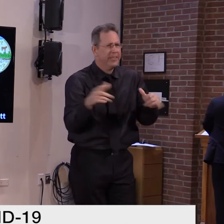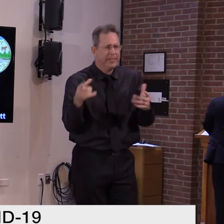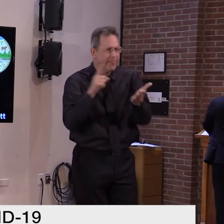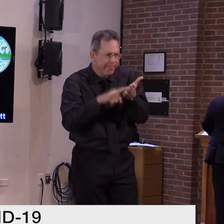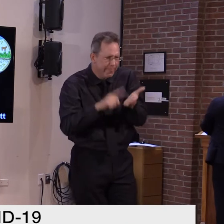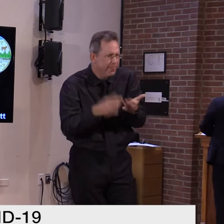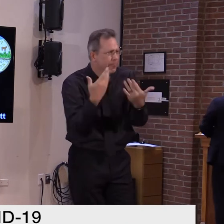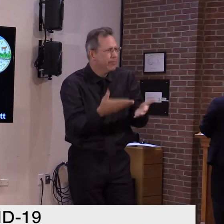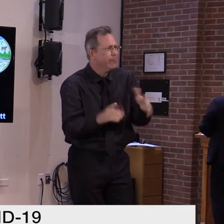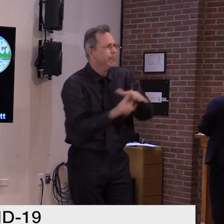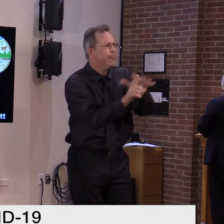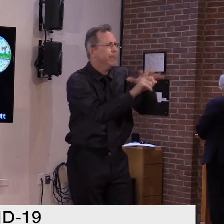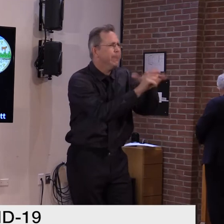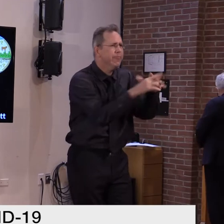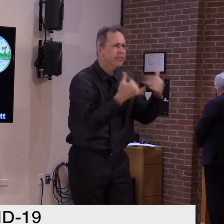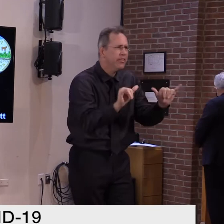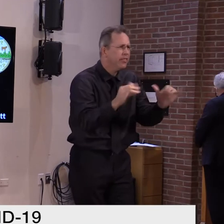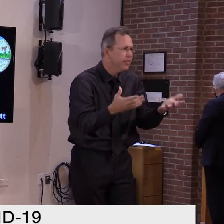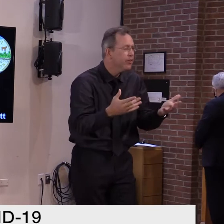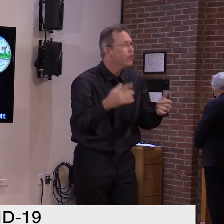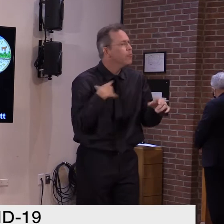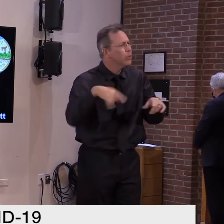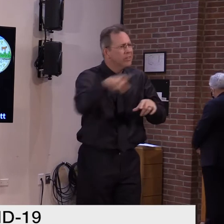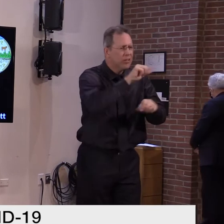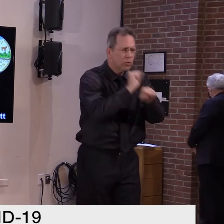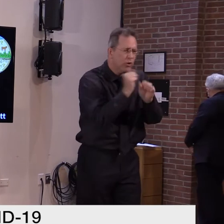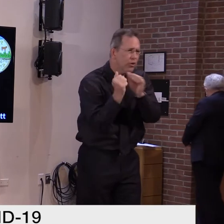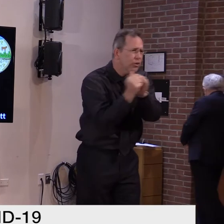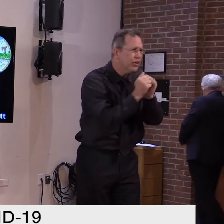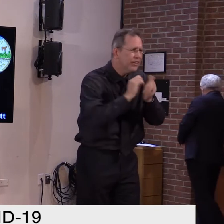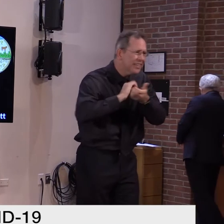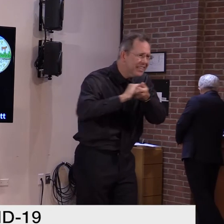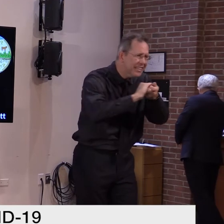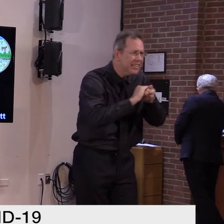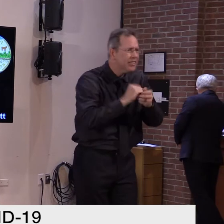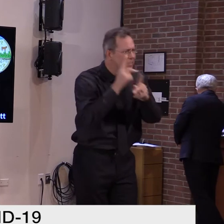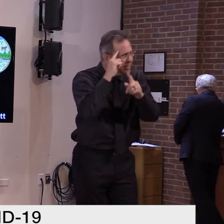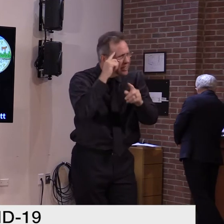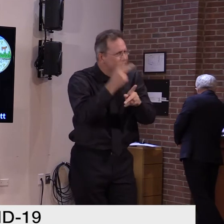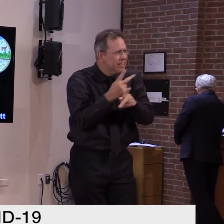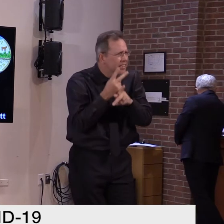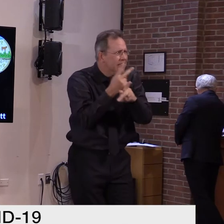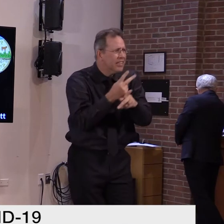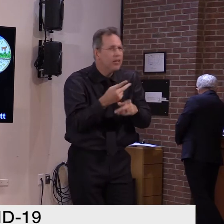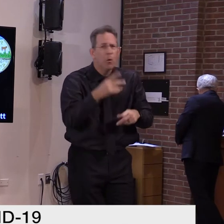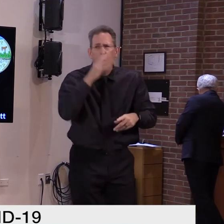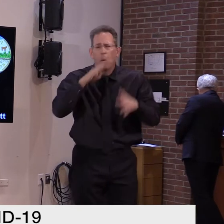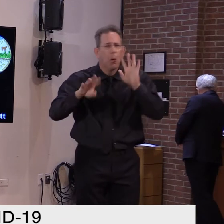not being careful, and letting their guard down, is why we're in this position today.